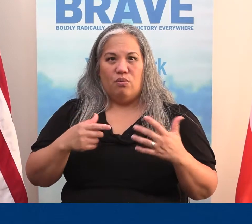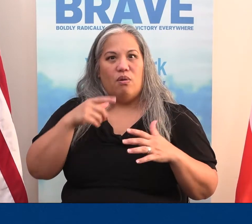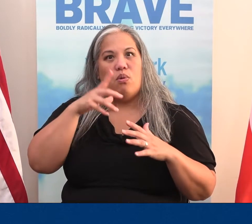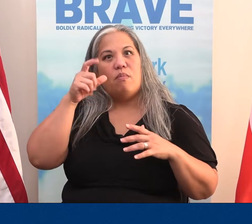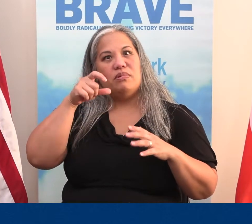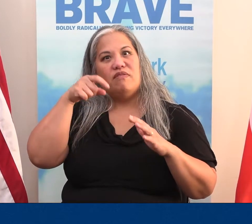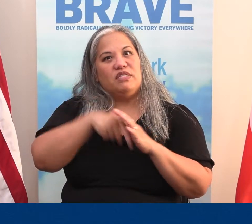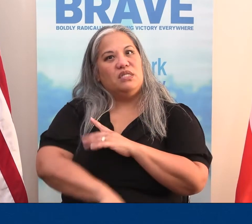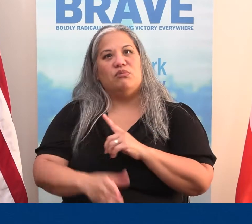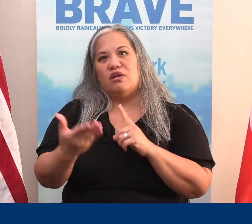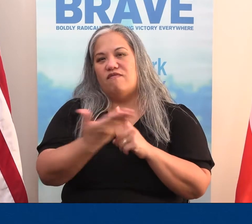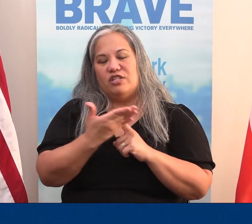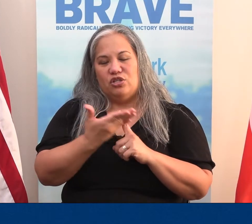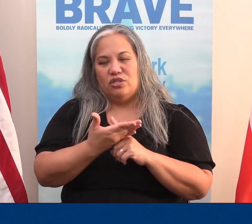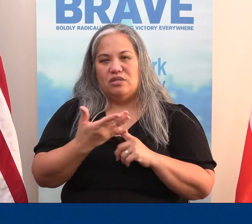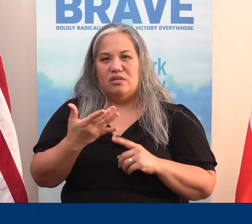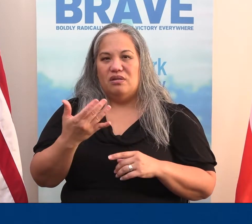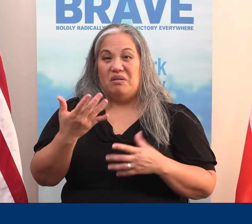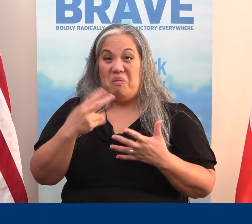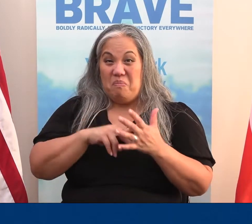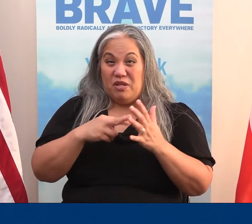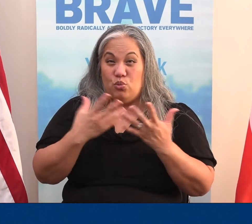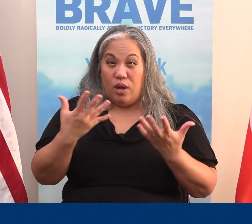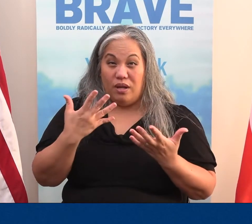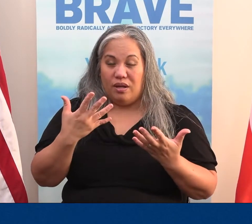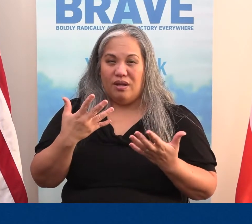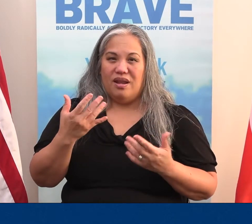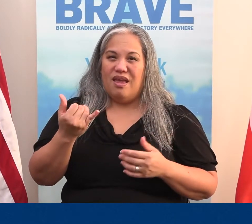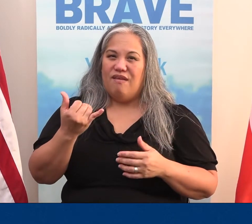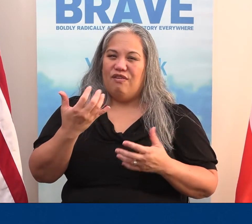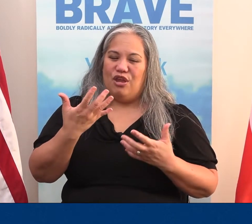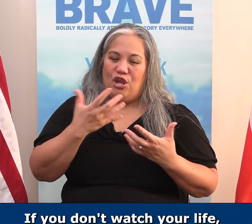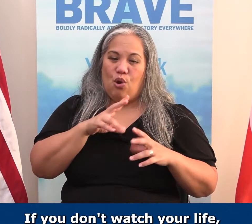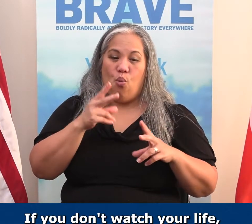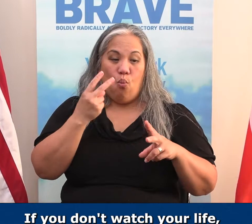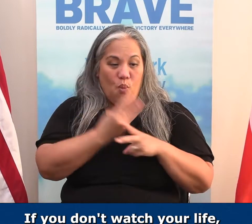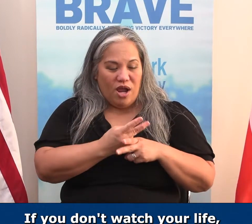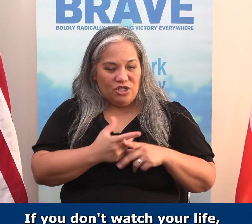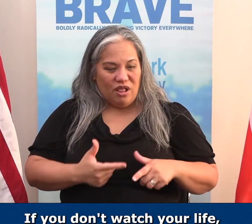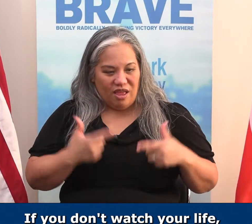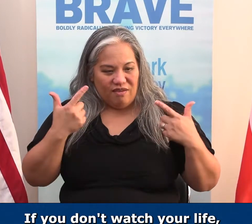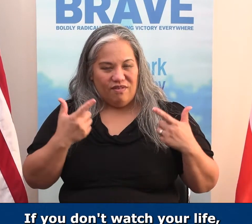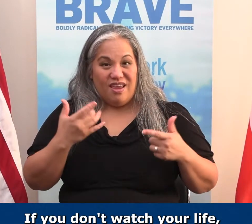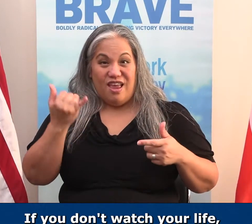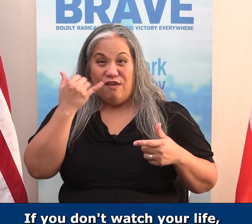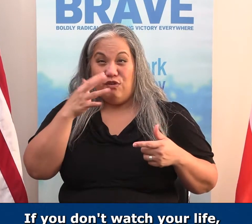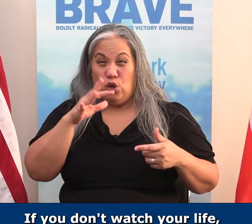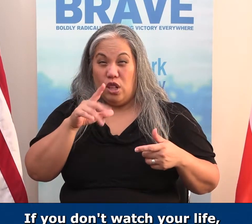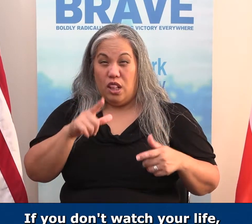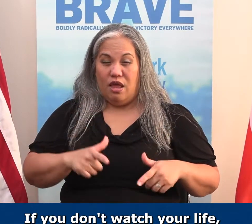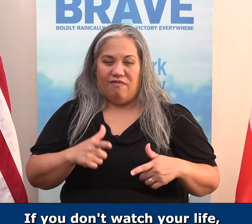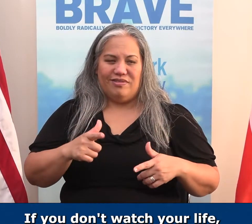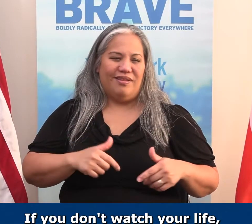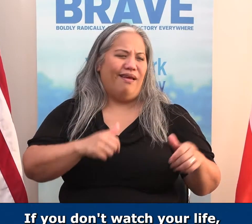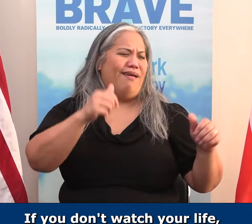We have to have deep convictions on this. What's it mean? Well, if you don't watch your life, if your life is just like